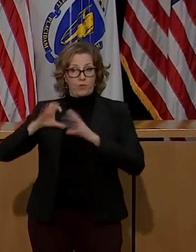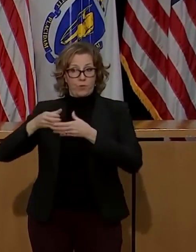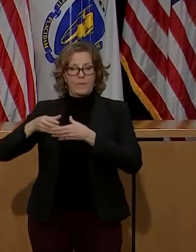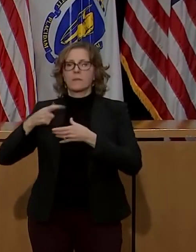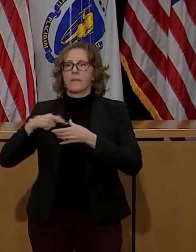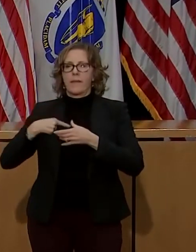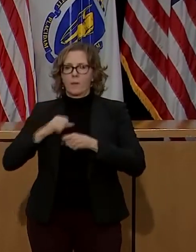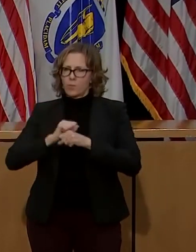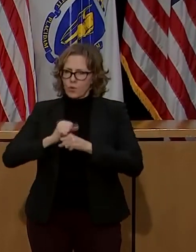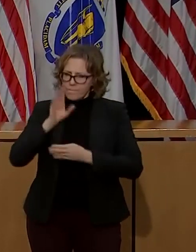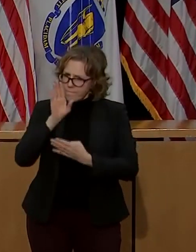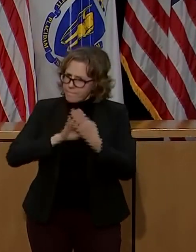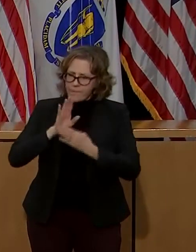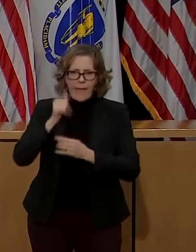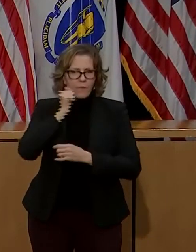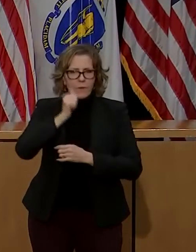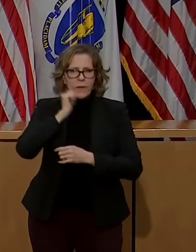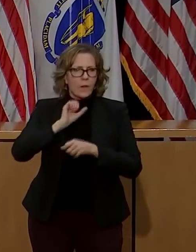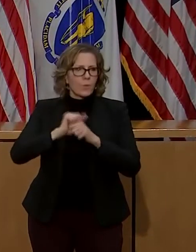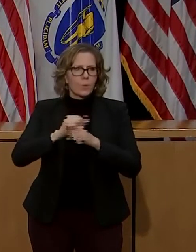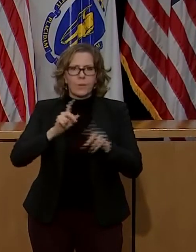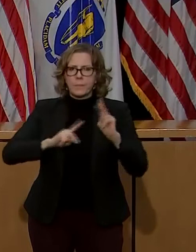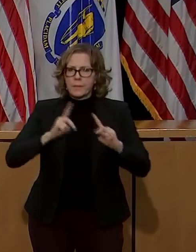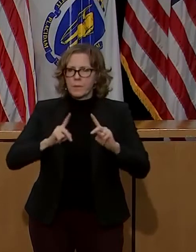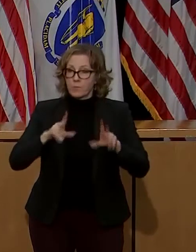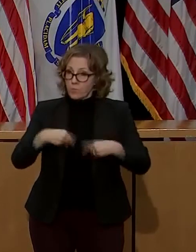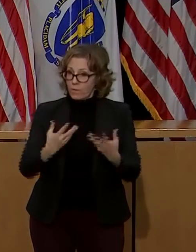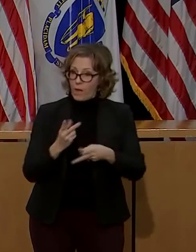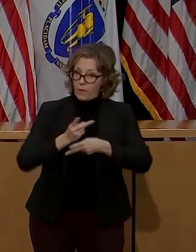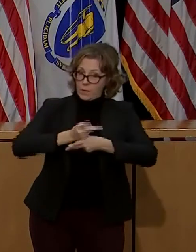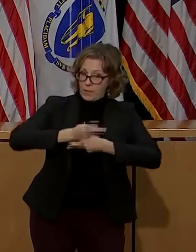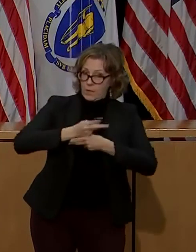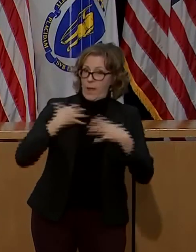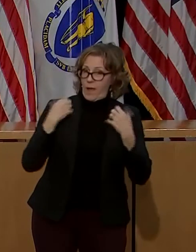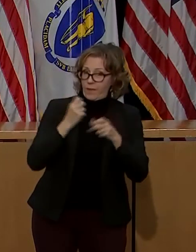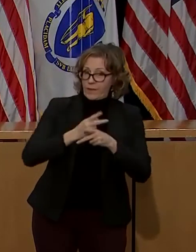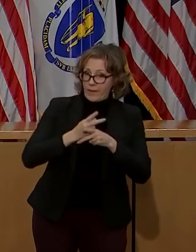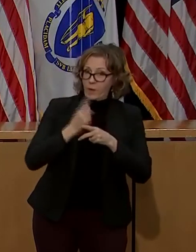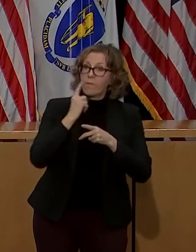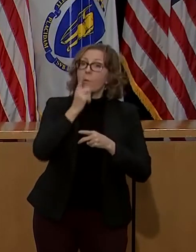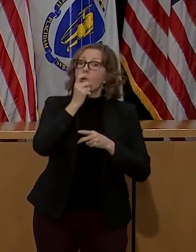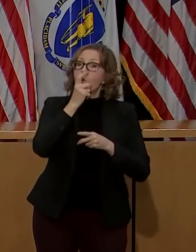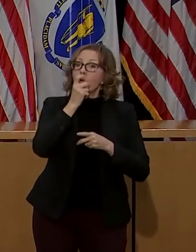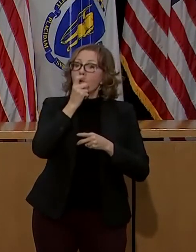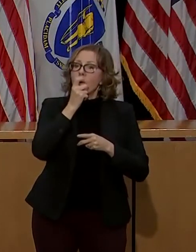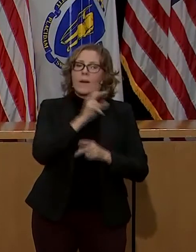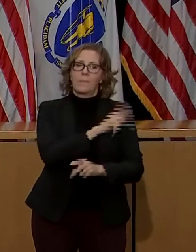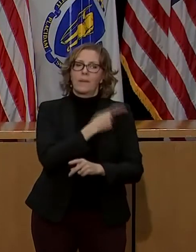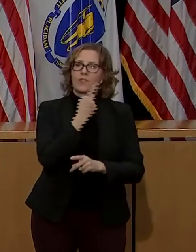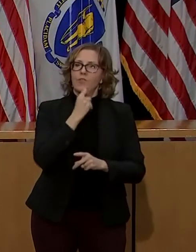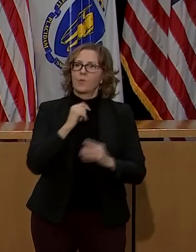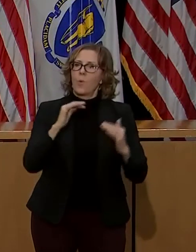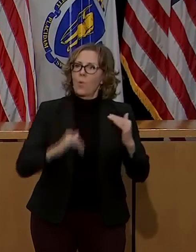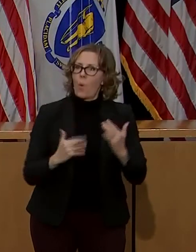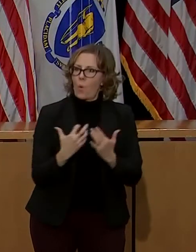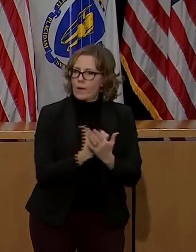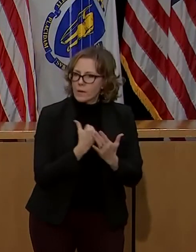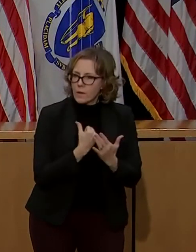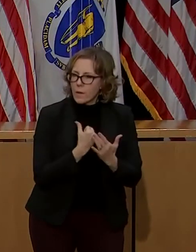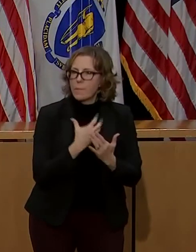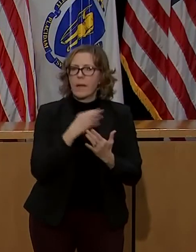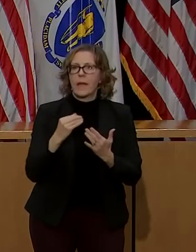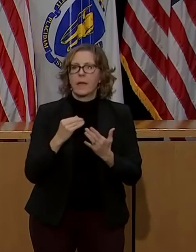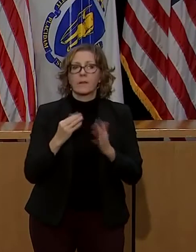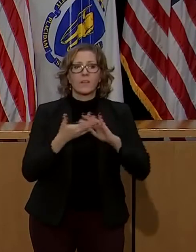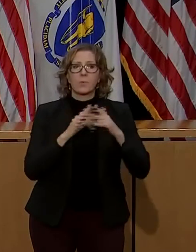vulnerable communities, providing primary care and preventive care to lower-income patients and communities of color across Massachusetts.